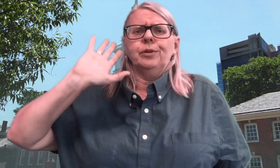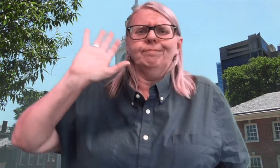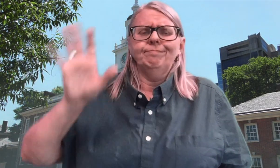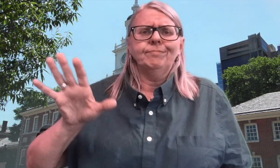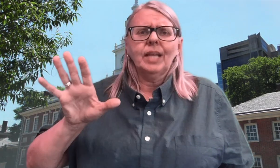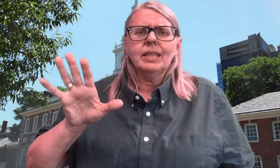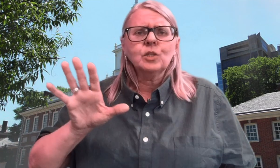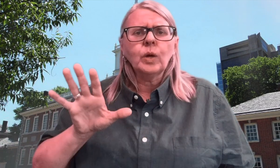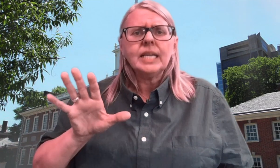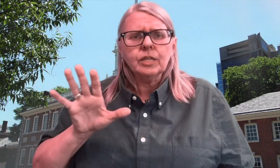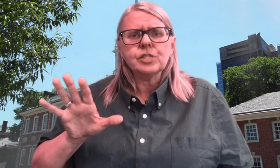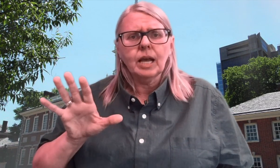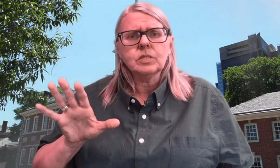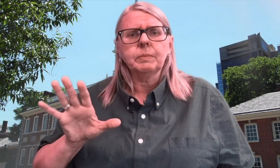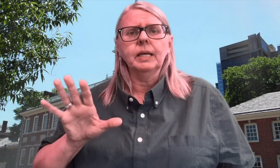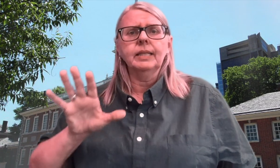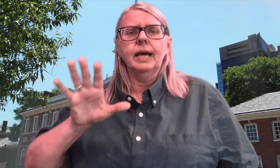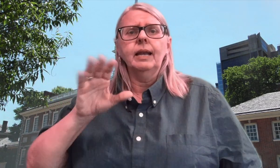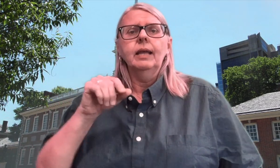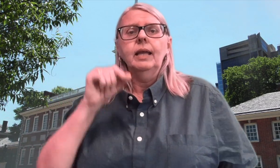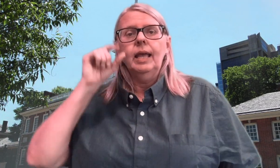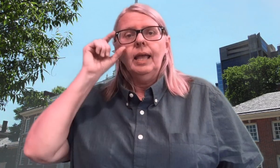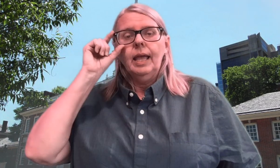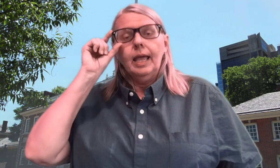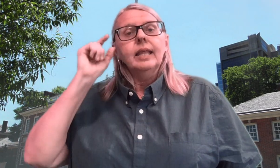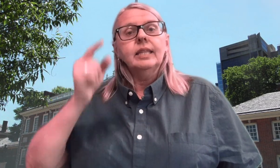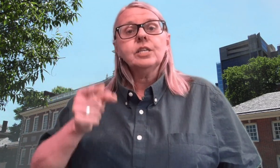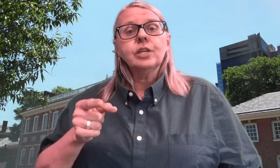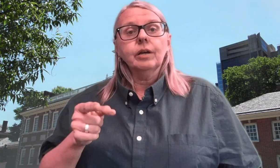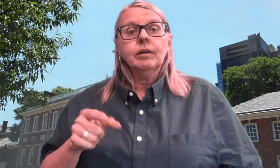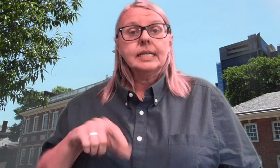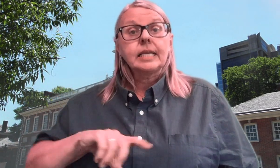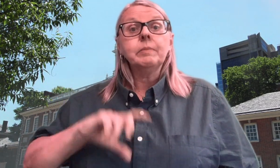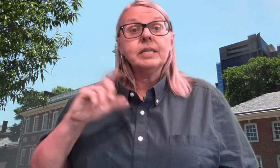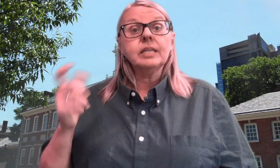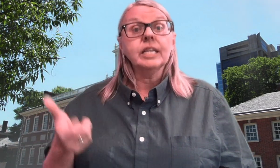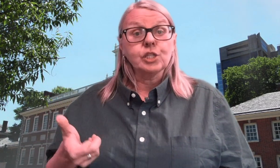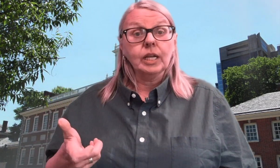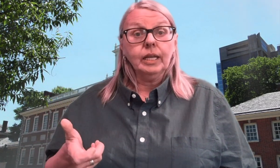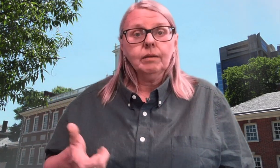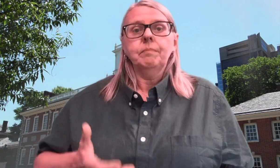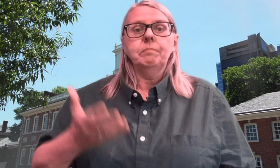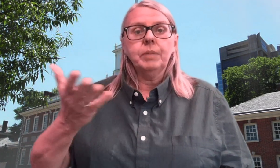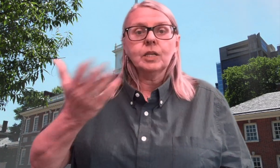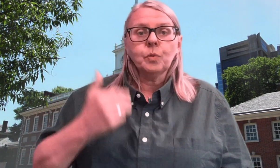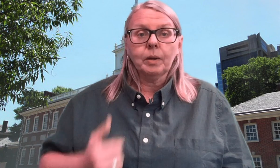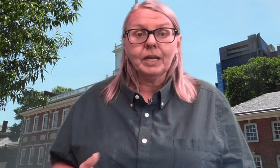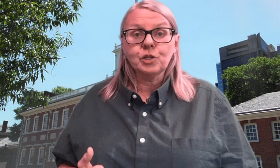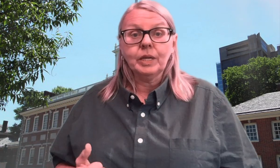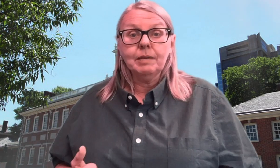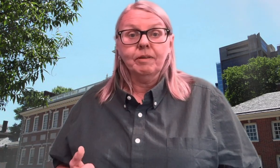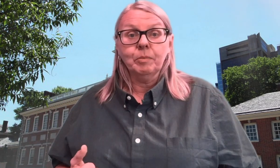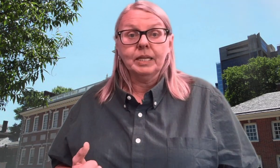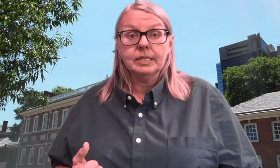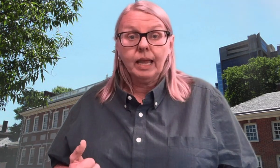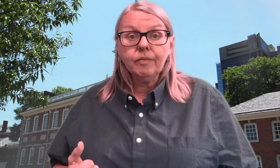I think, 20 years now, something like that. This year, it's going to be done digitally because we want to make sure we keep everybody safe.